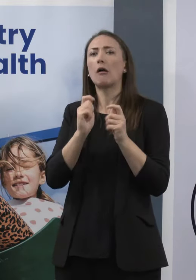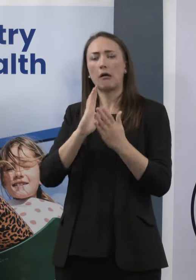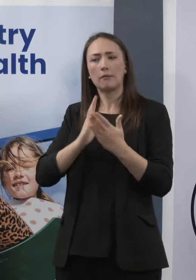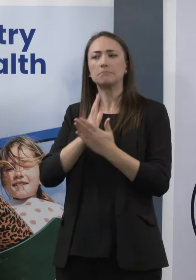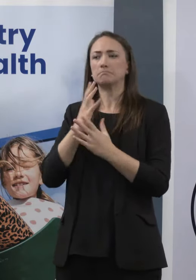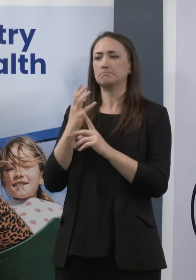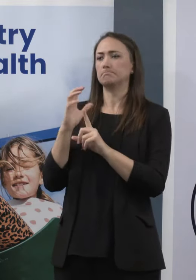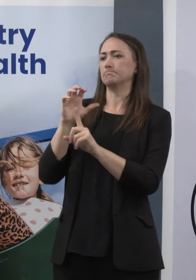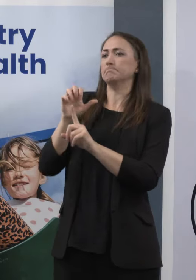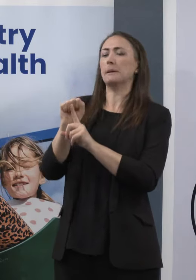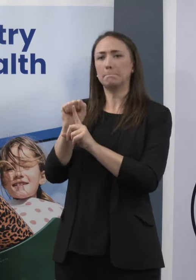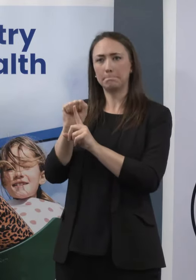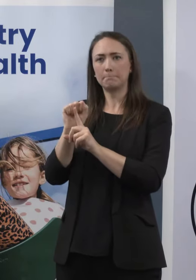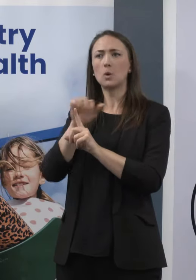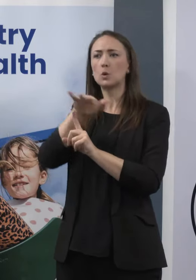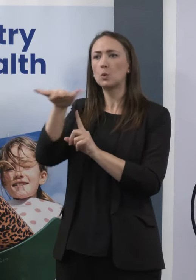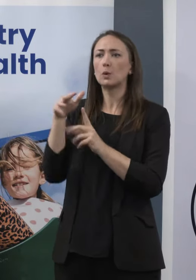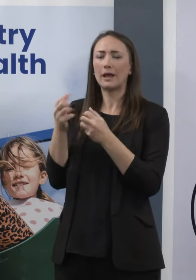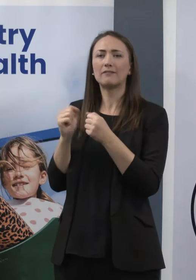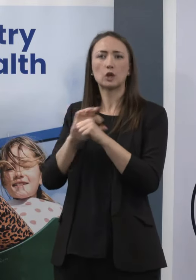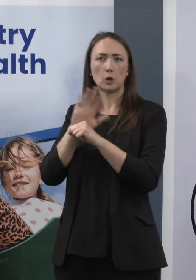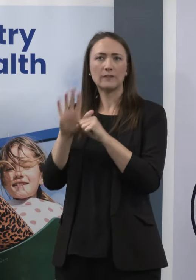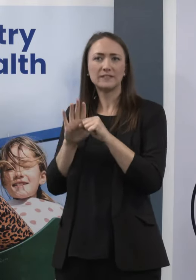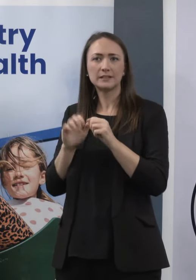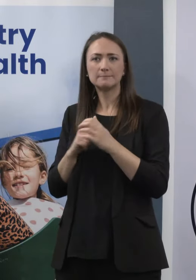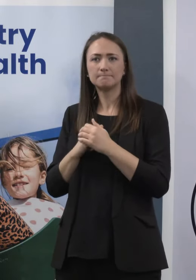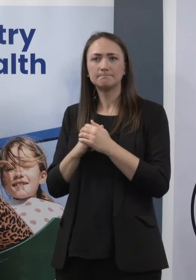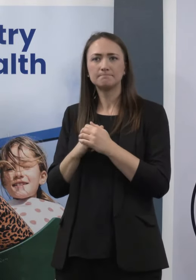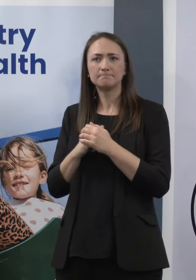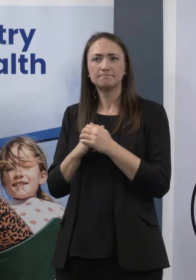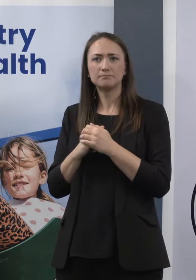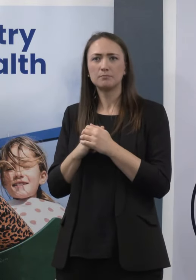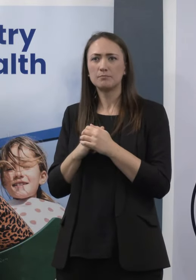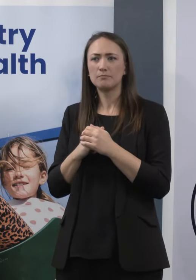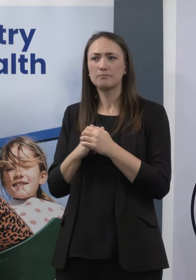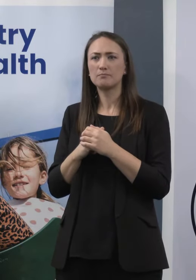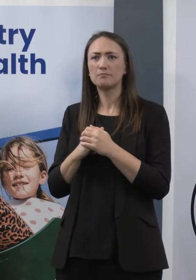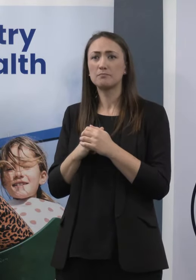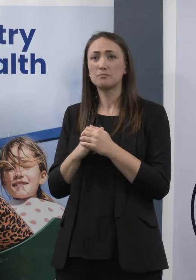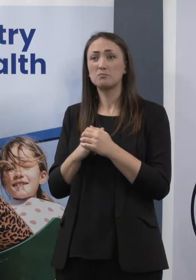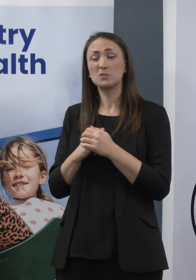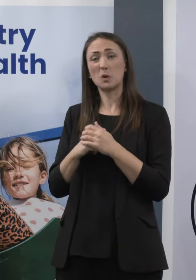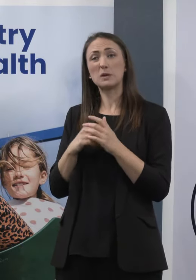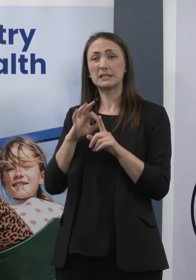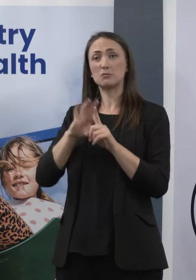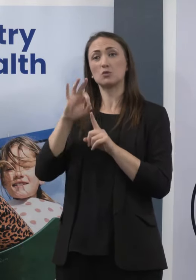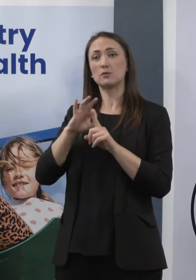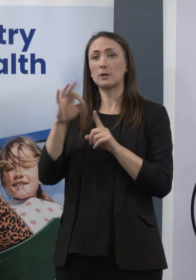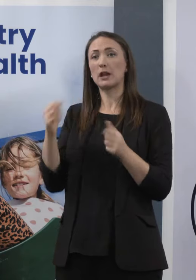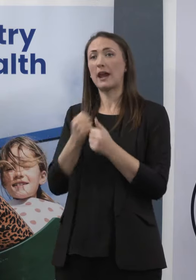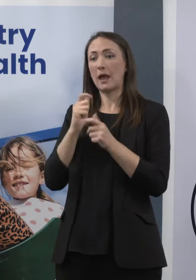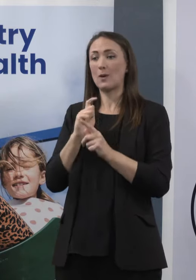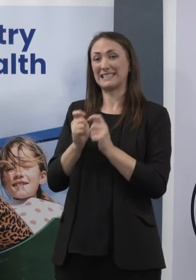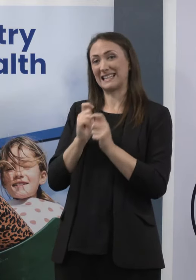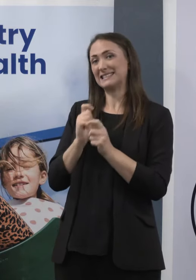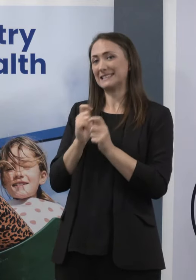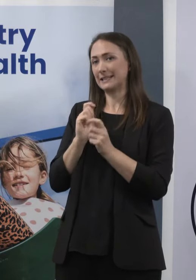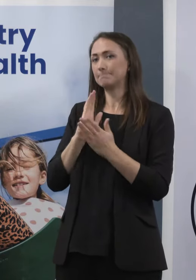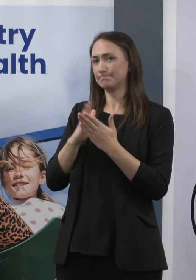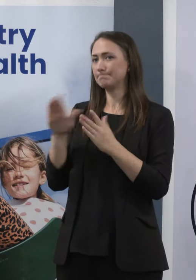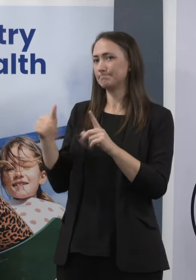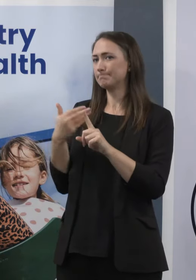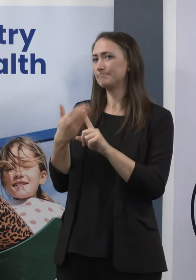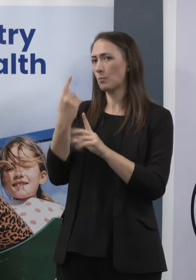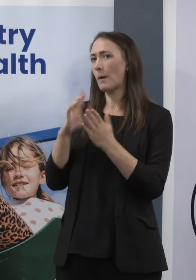far into the outbreak. And if you recall, back about a month ago, we thought we were only picking up about 50 percent of the cases. So one of the things that is